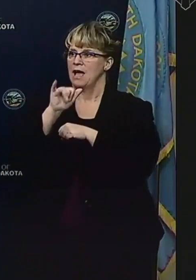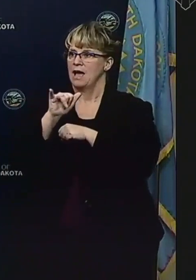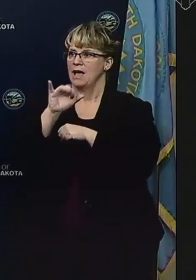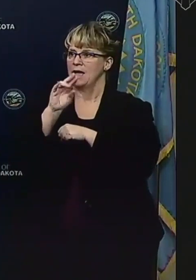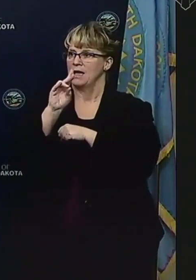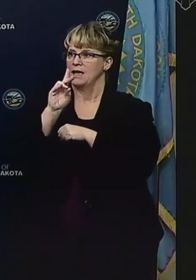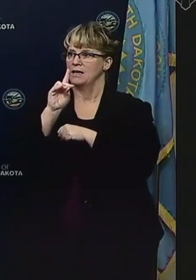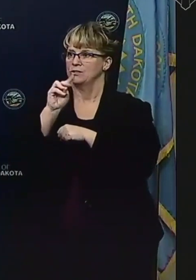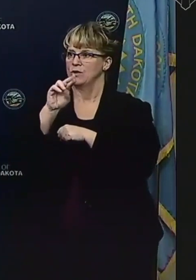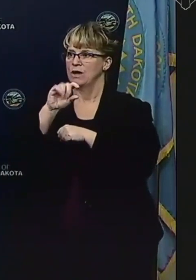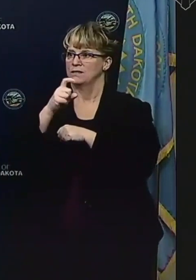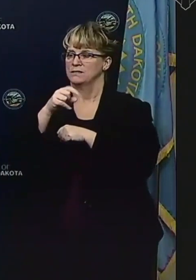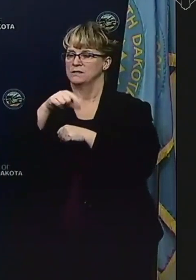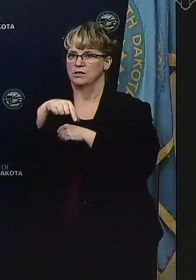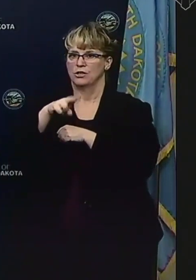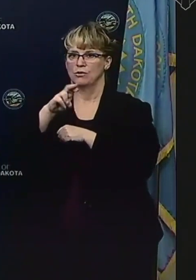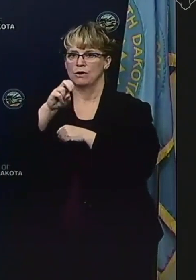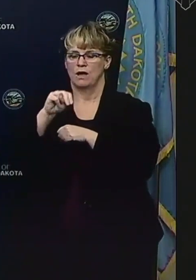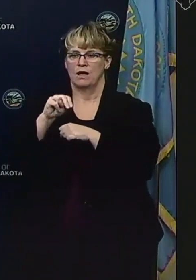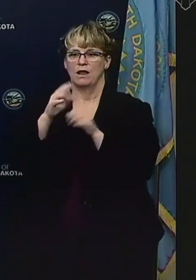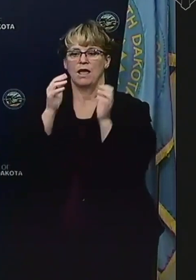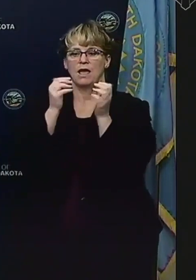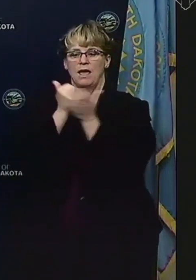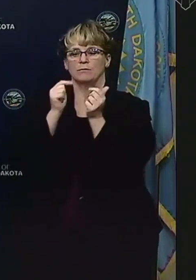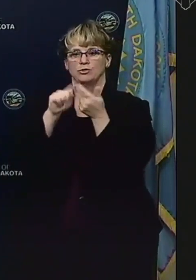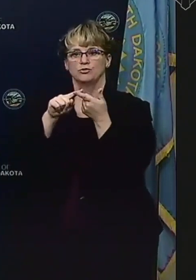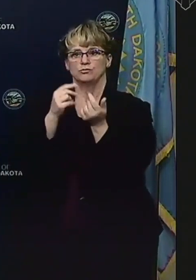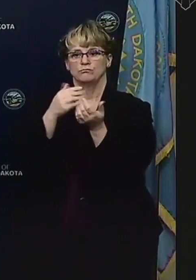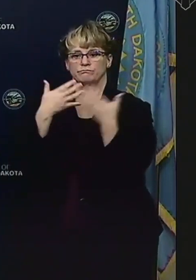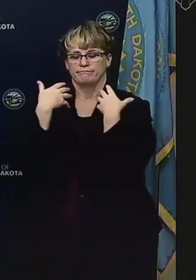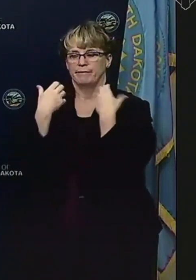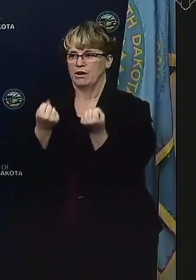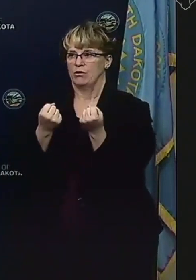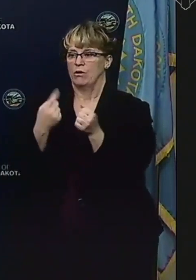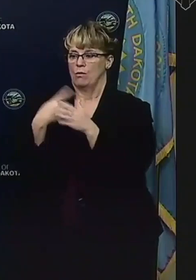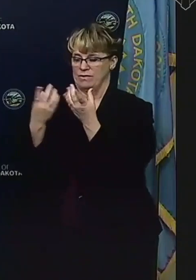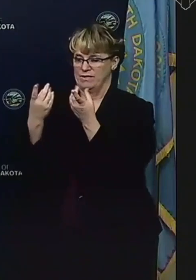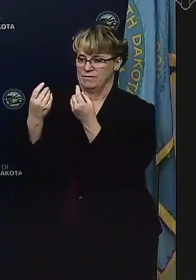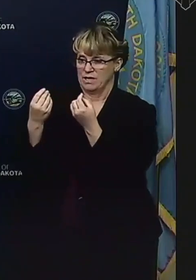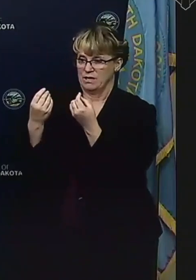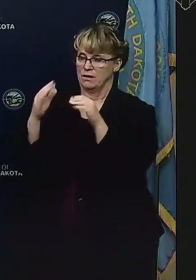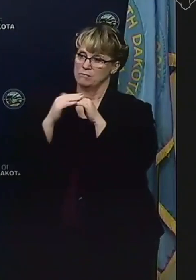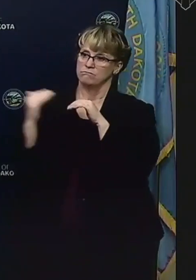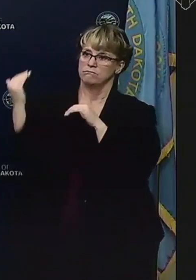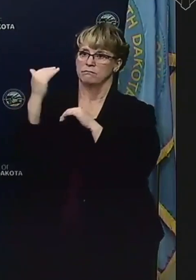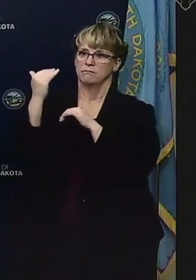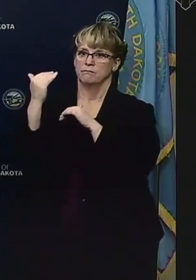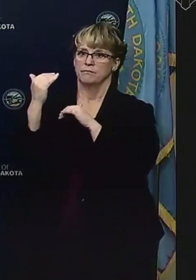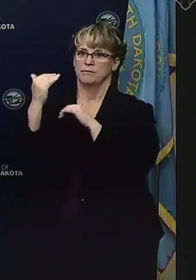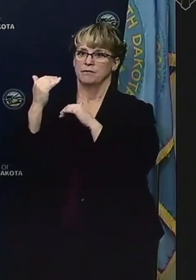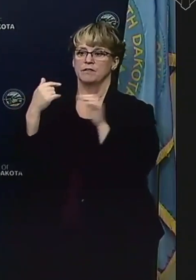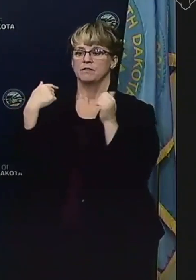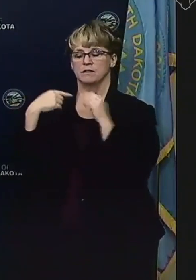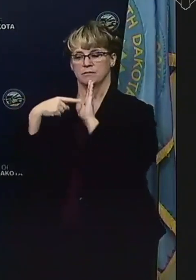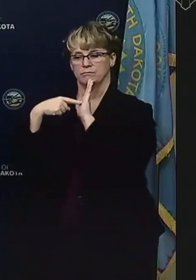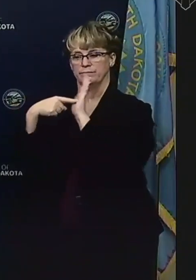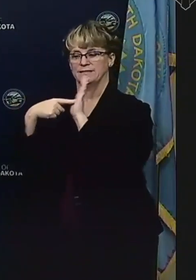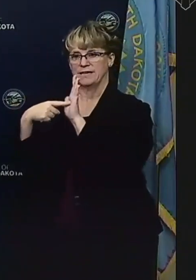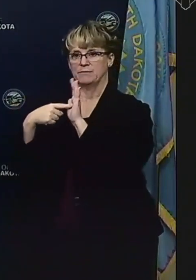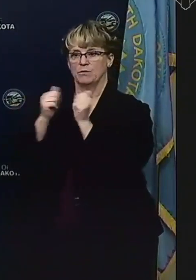folks that are struggling with this virus and to help them heal. I just think that what they have done and gone above and beyond to be examples